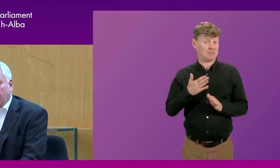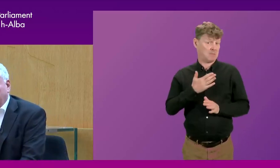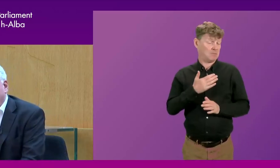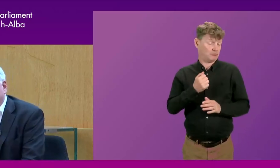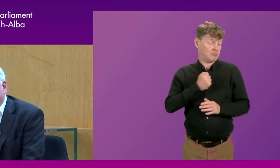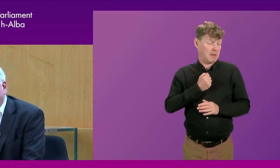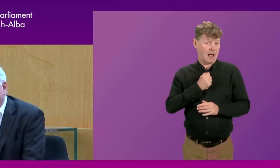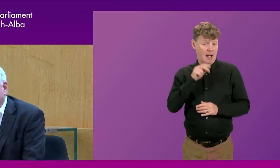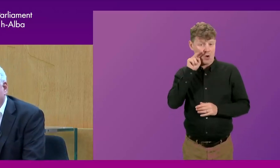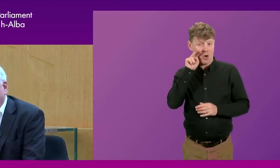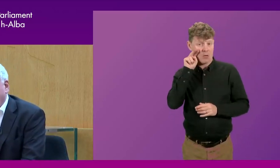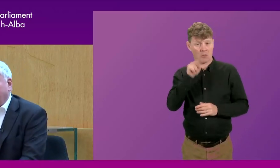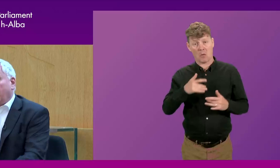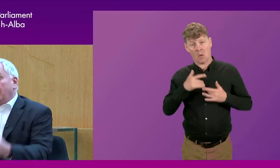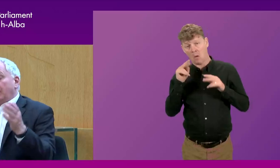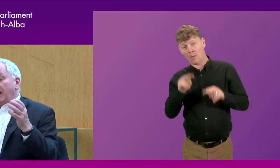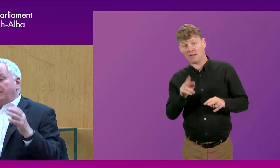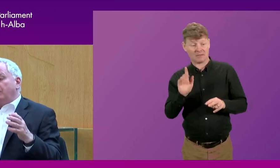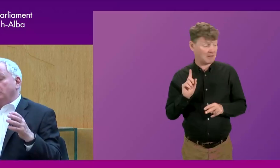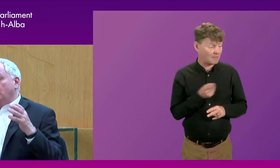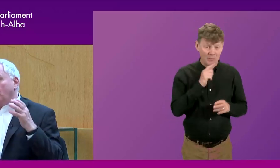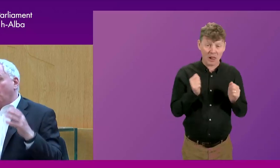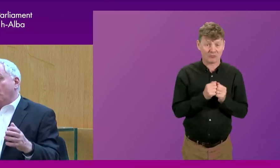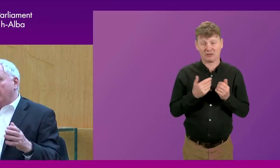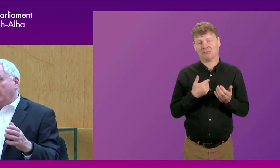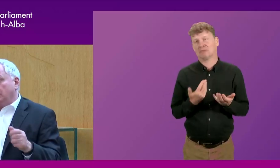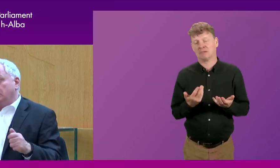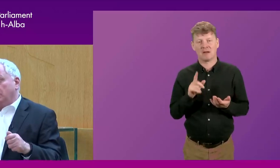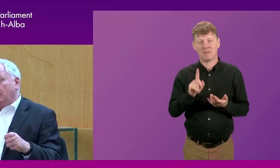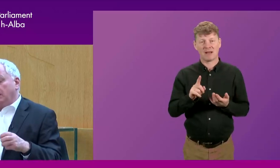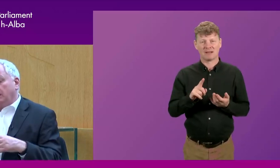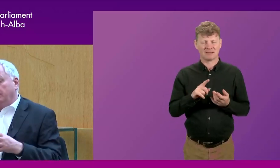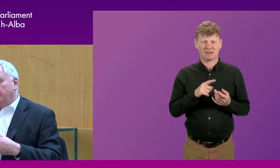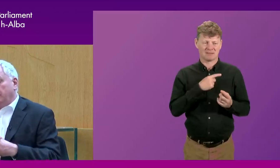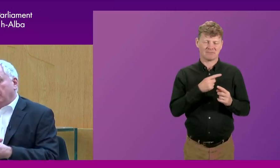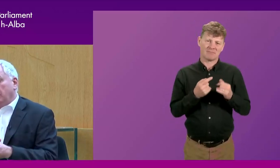and I'm not sure everybody will agree, but I think what's gone wrong in the last